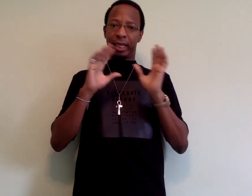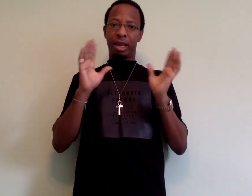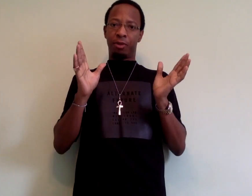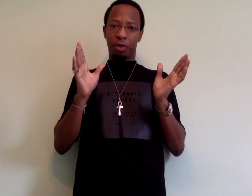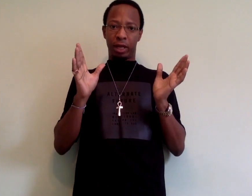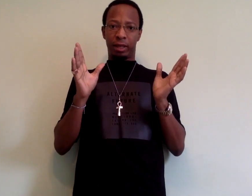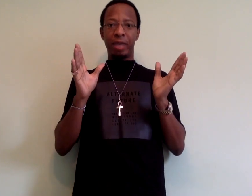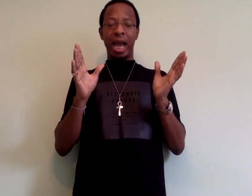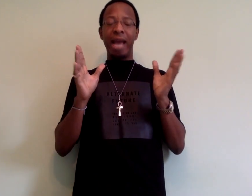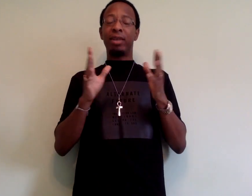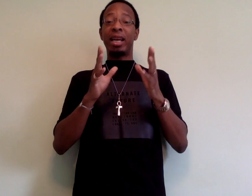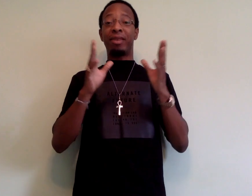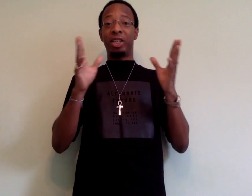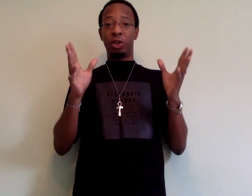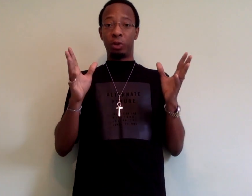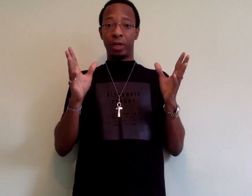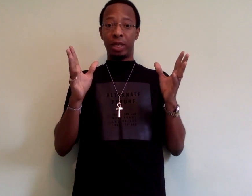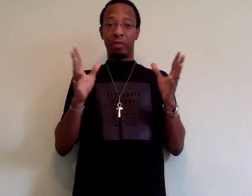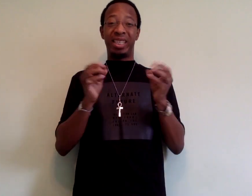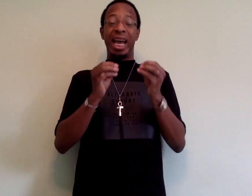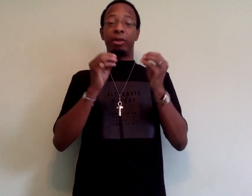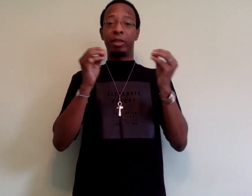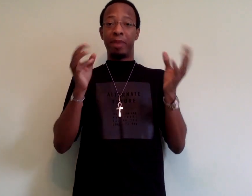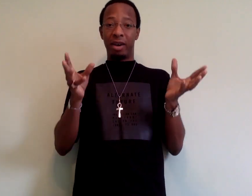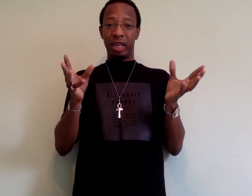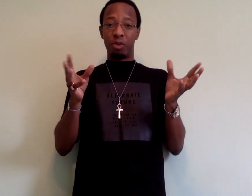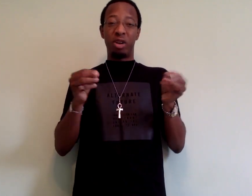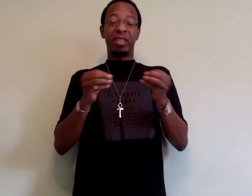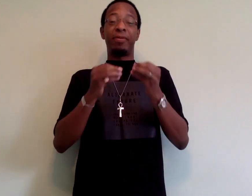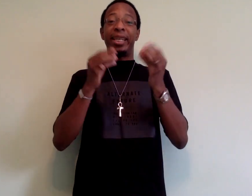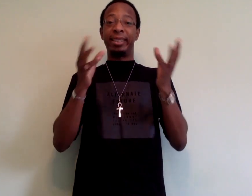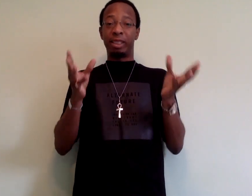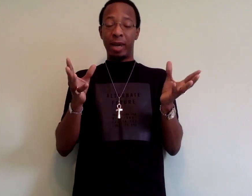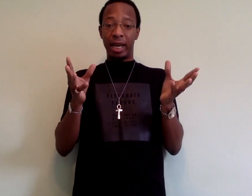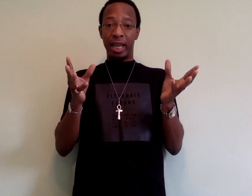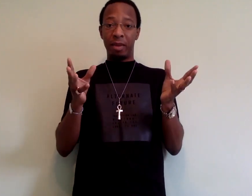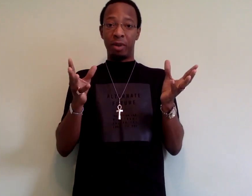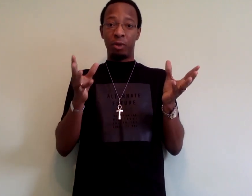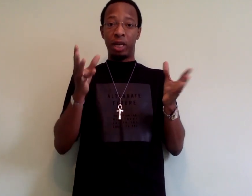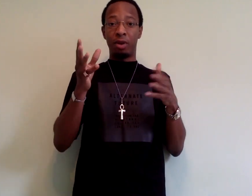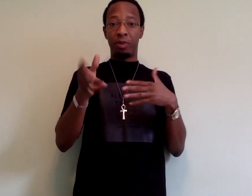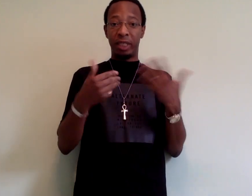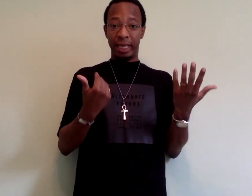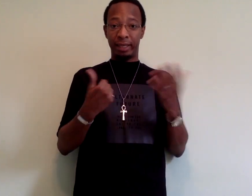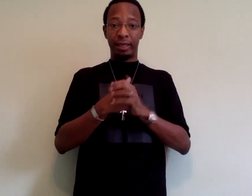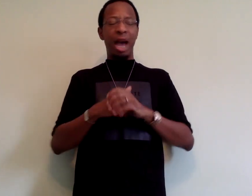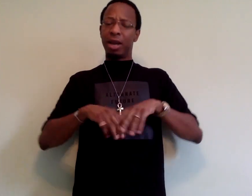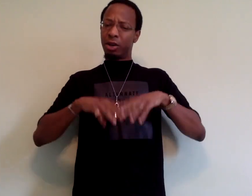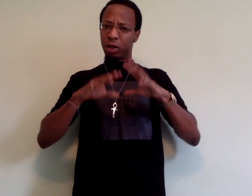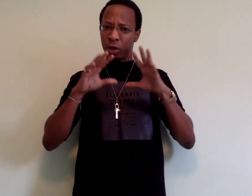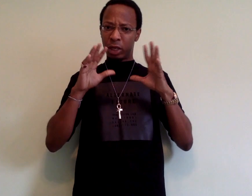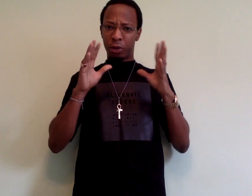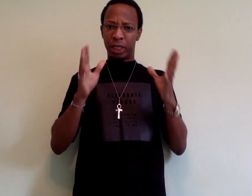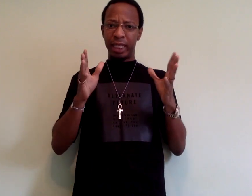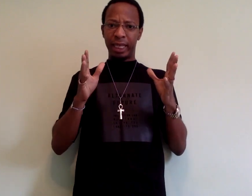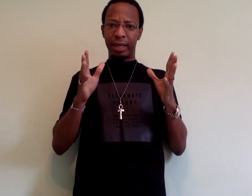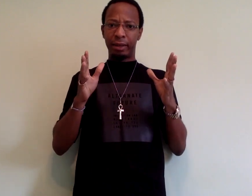say up front, I have a lot of issues with him, doubts about him, reservations about him, and what he represents. I'm not going to go into all the details